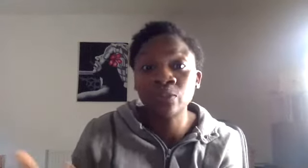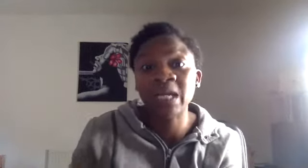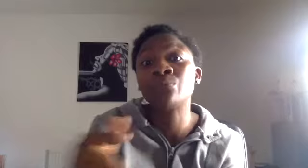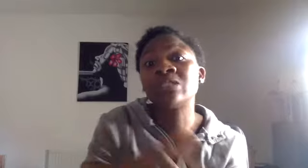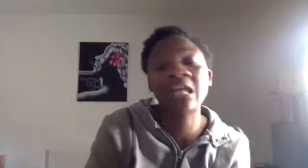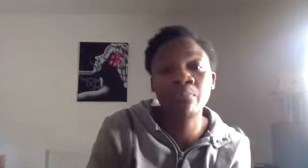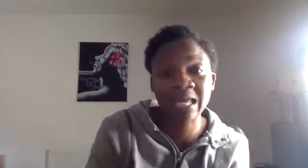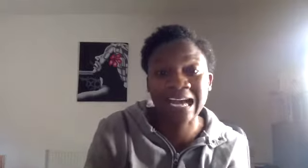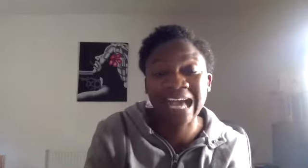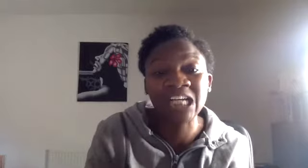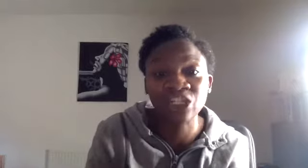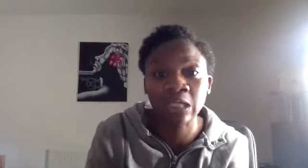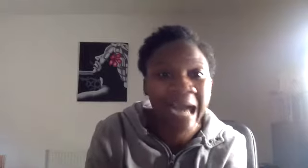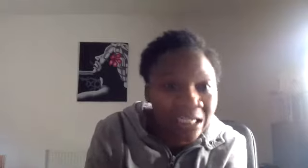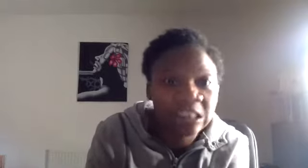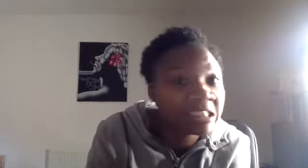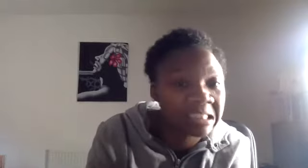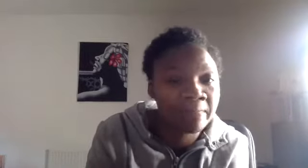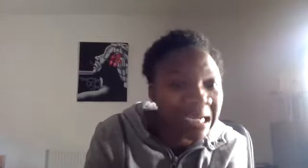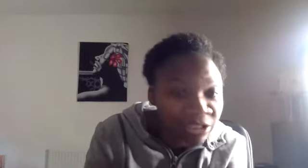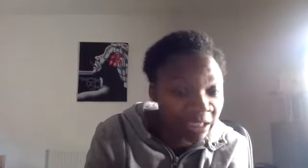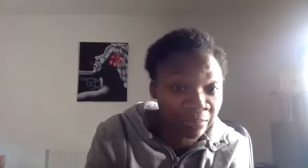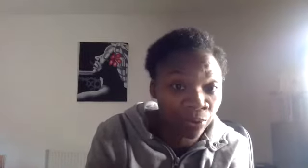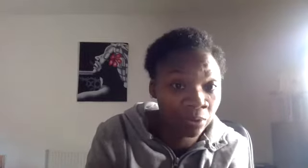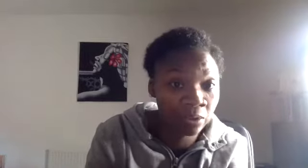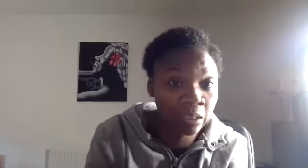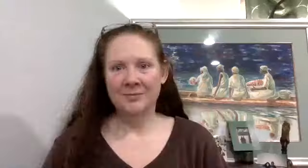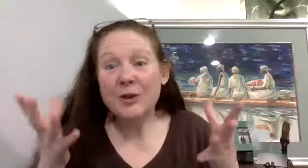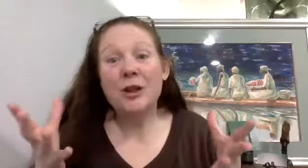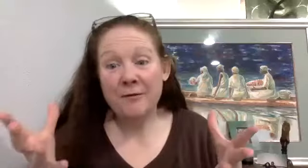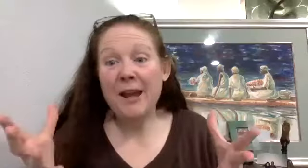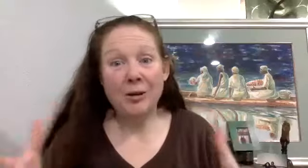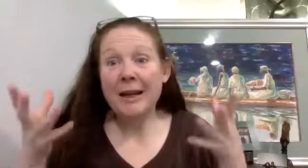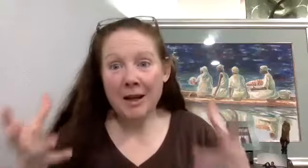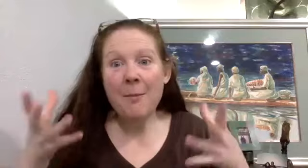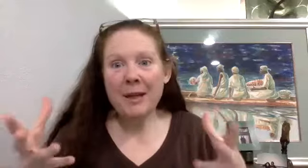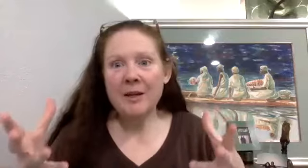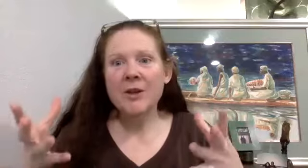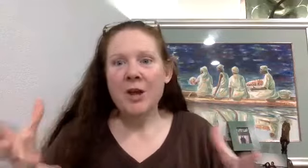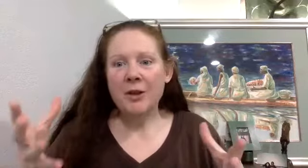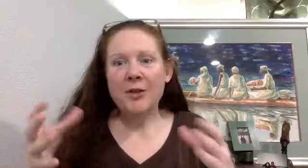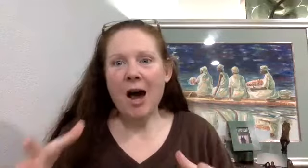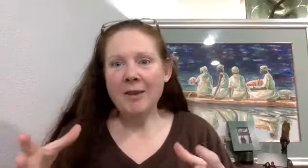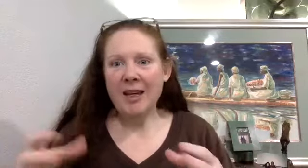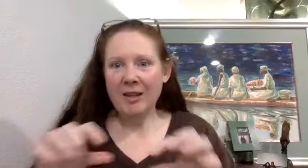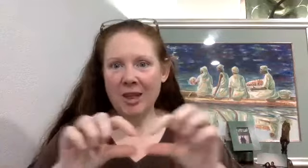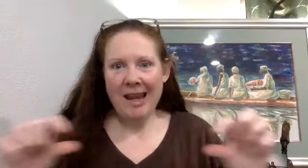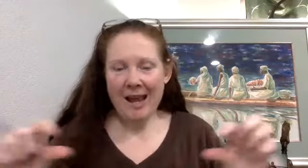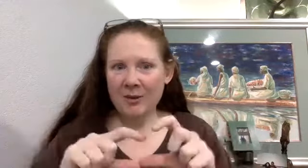be able to celebrate that occasion. It actually doesn't matter anymore. Companies are going to fail. Like companies that thought that they had this